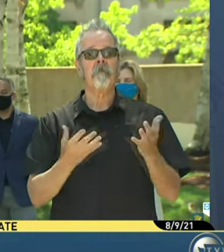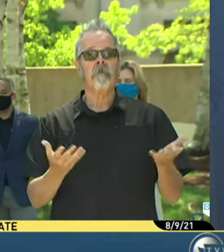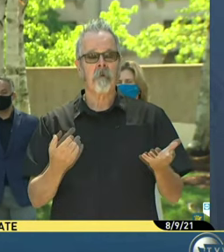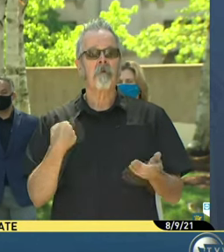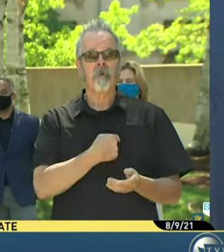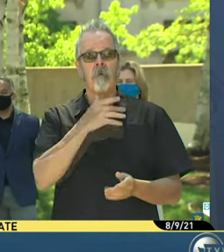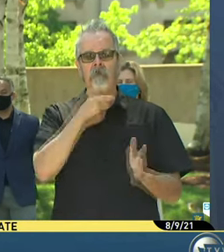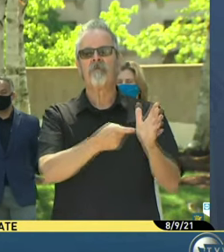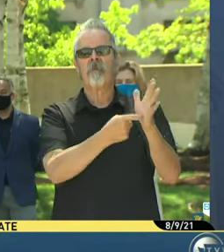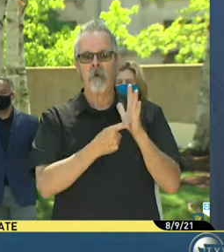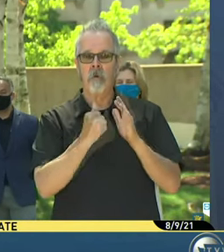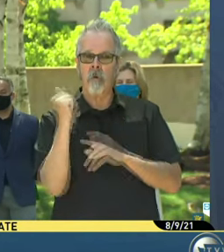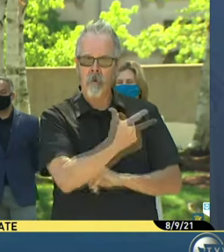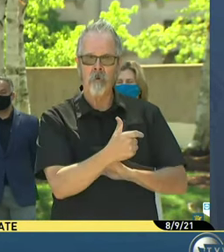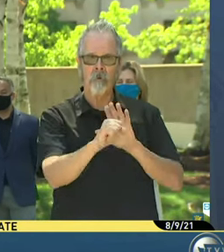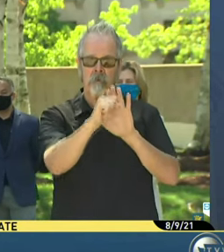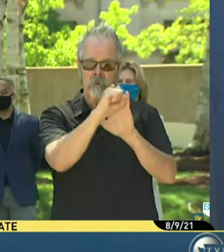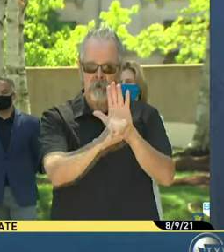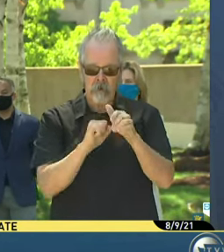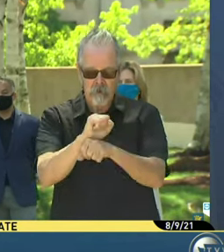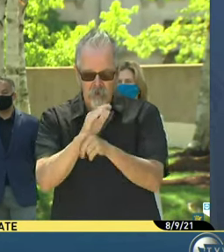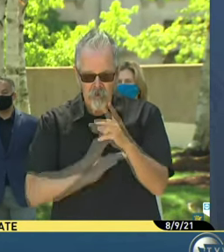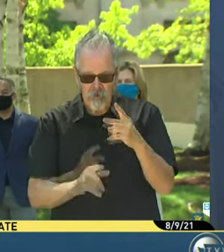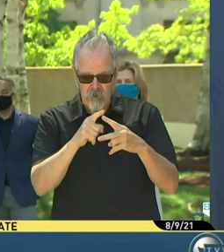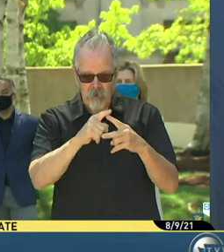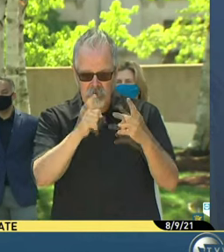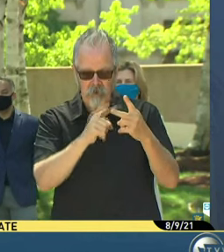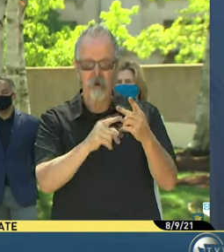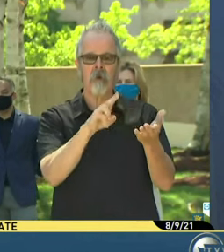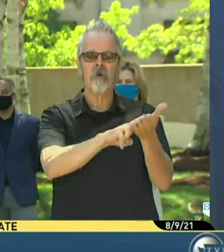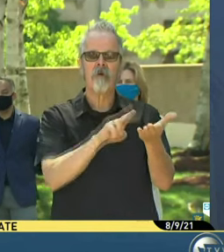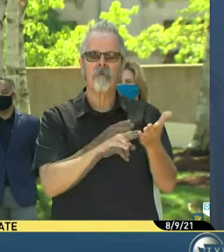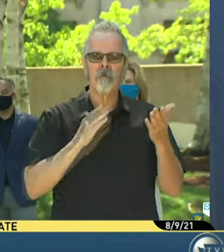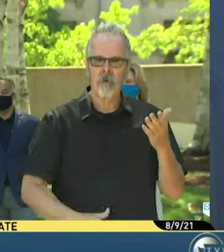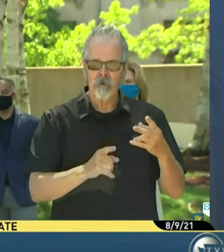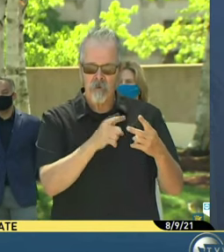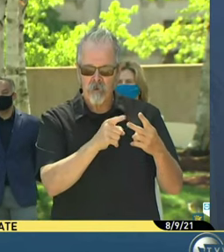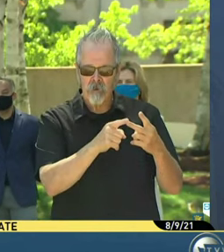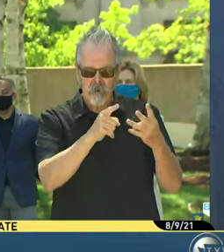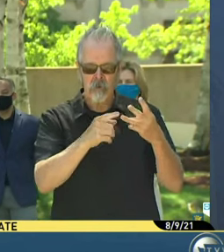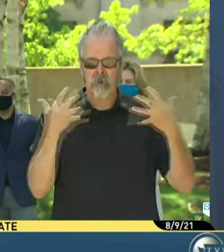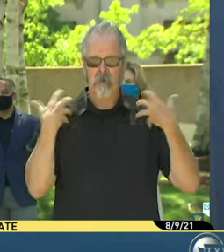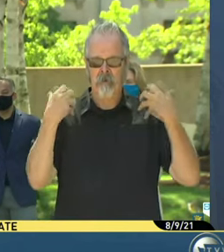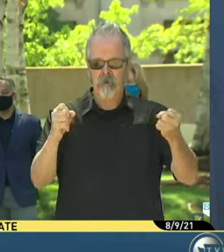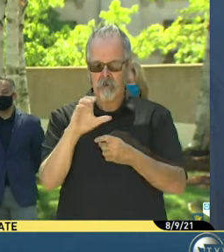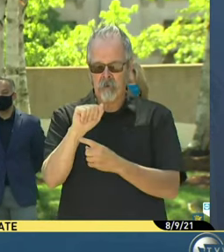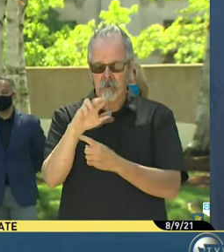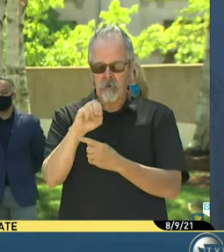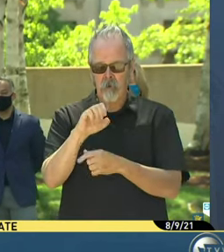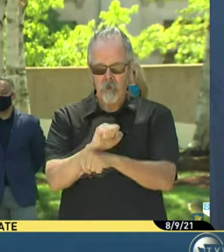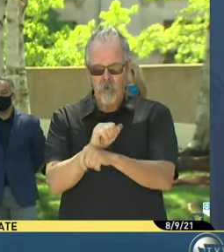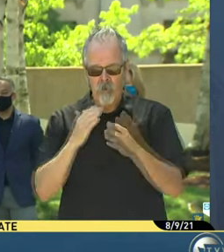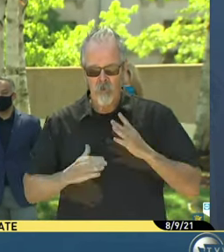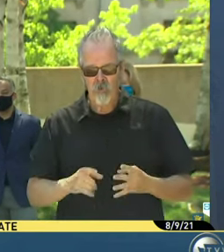contractors who come onto our sites and workers in private health care and long-term care settings